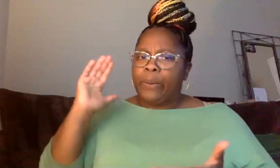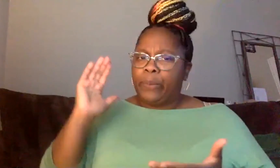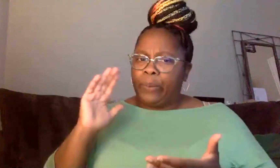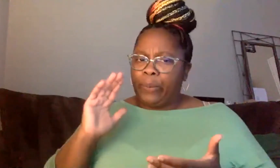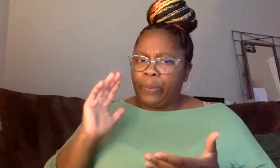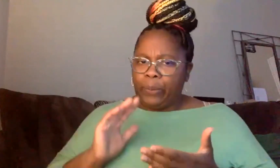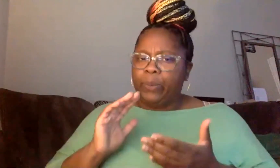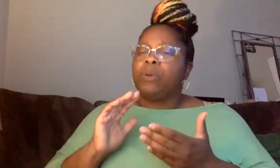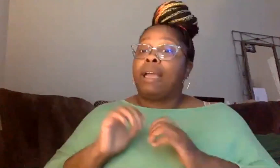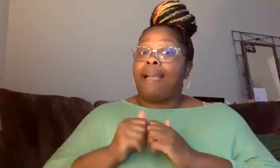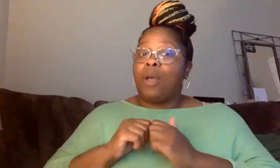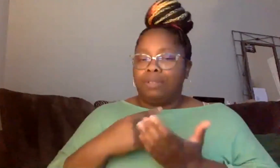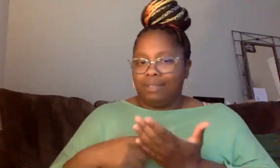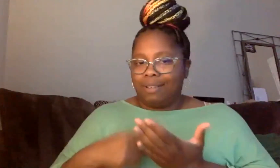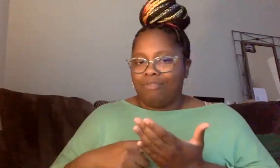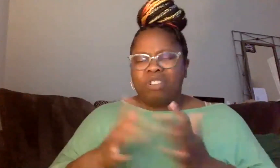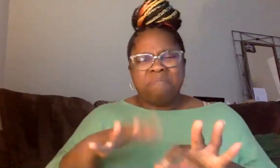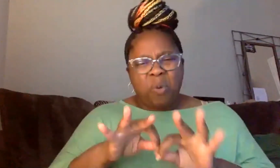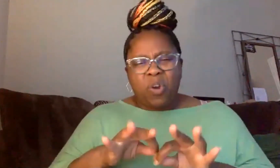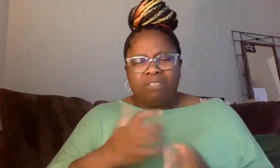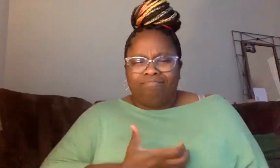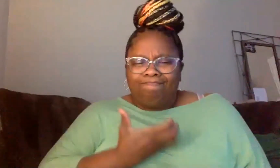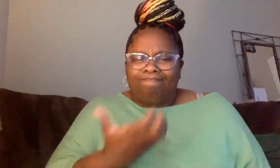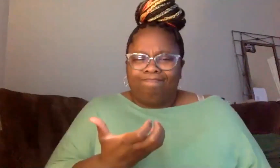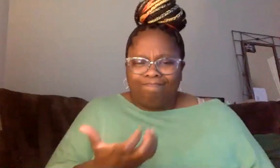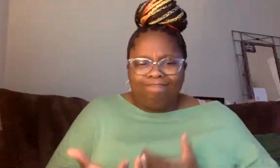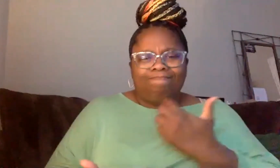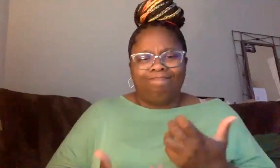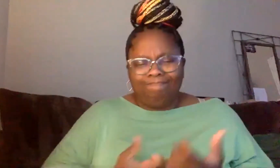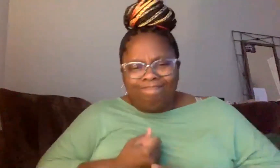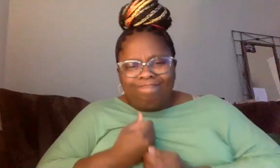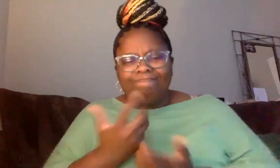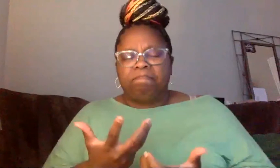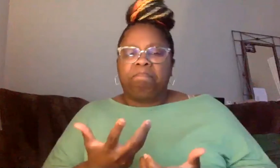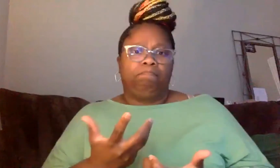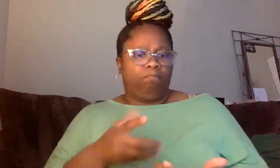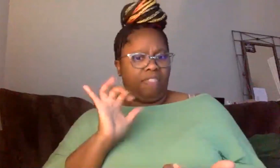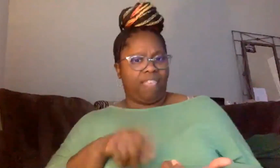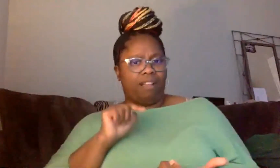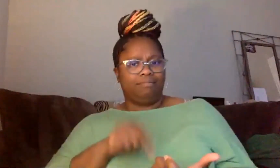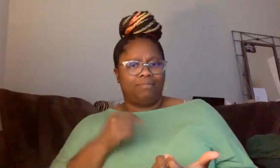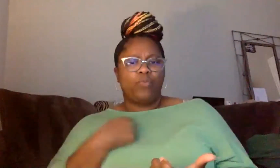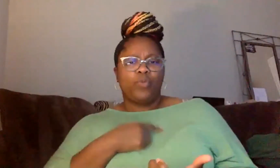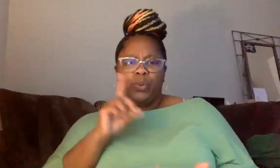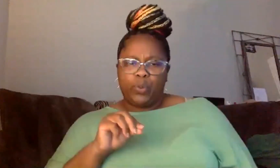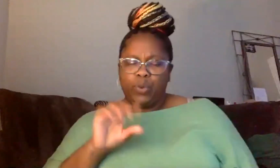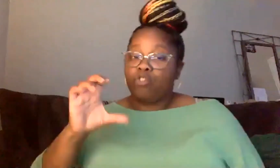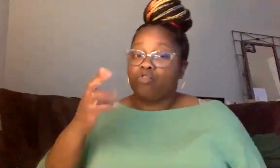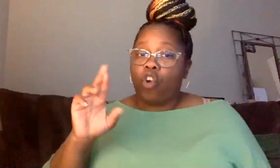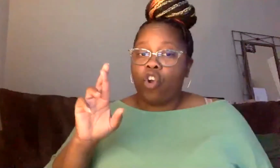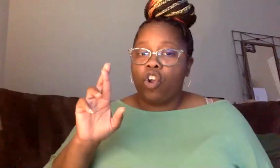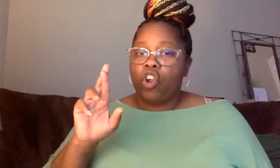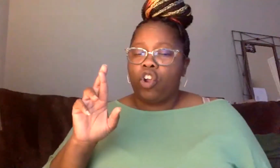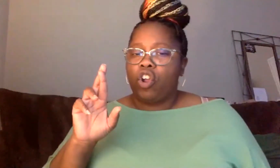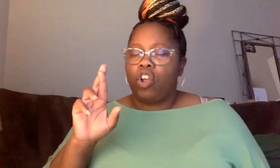that you have to talk about it. You have to talk about it. And that's, that's what we're trying to do. That's what Charlie was, was, was